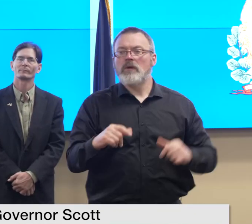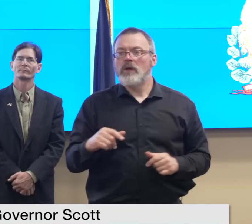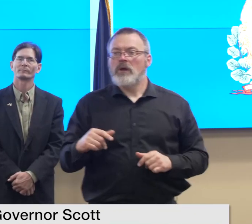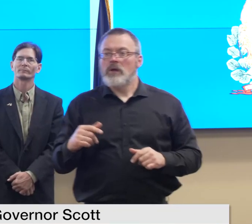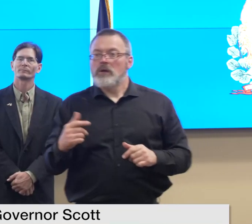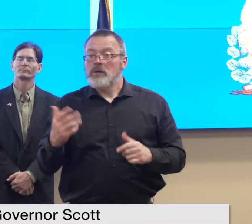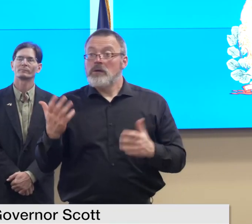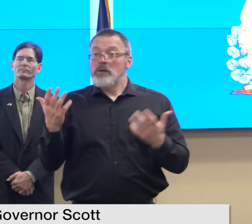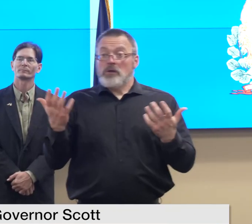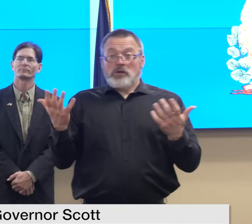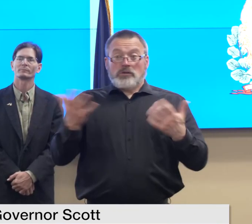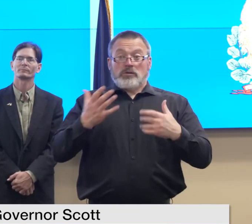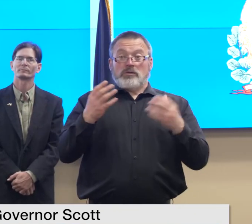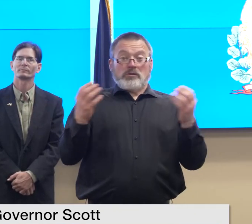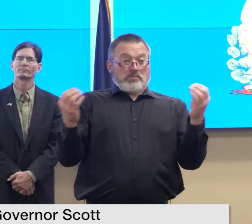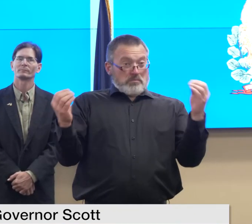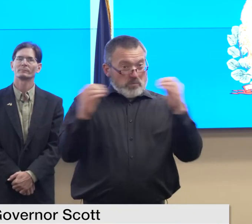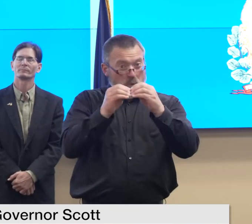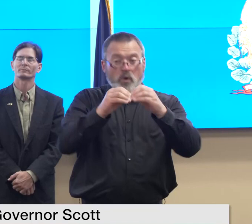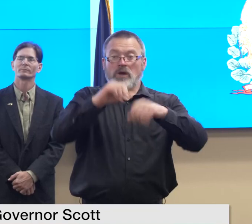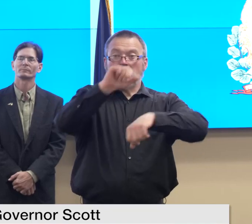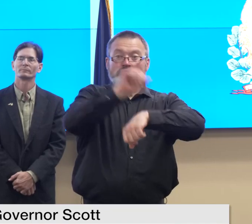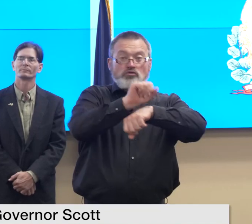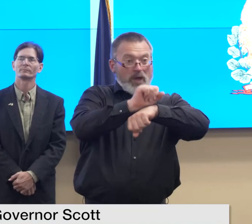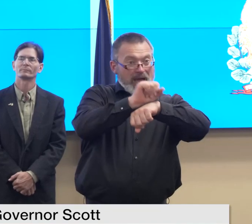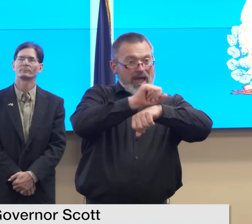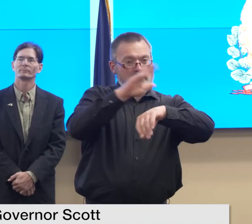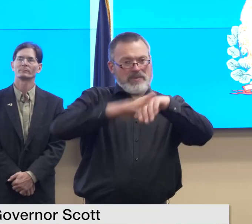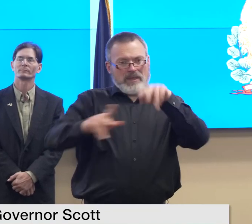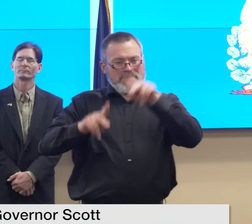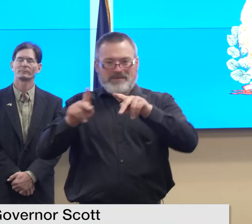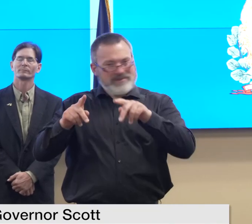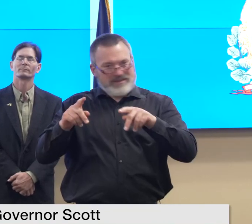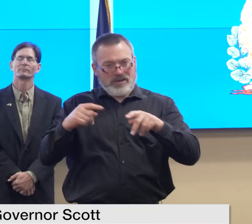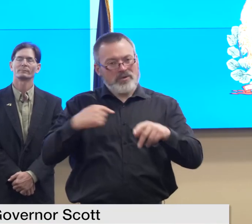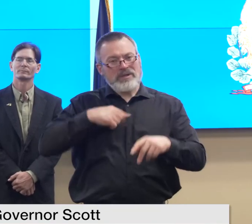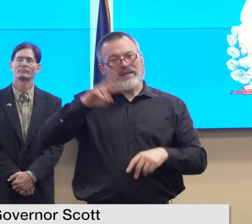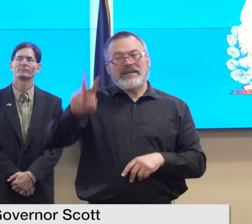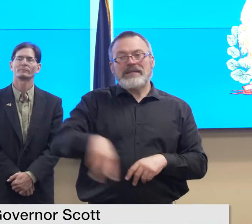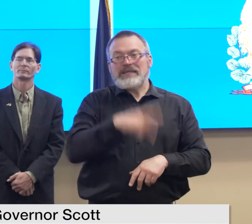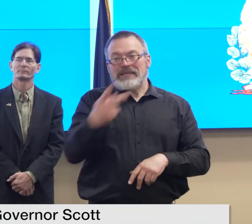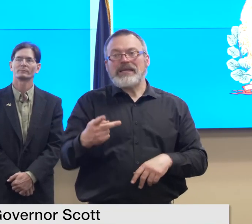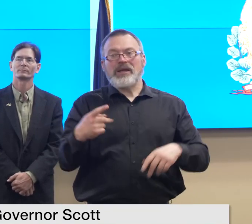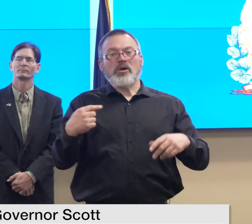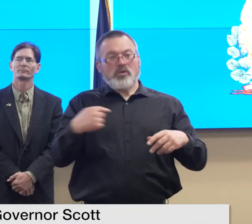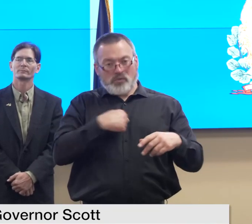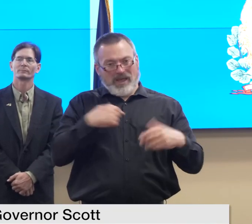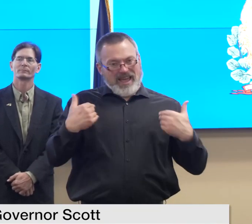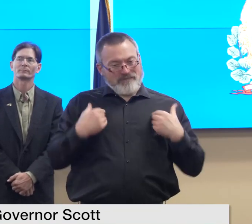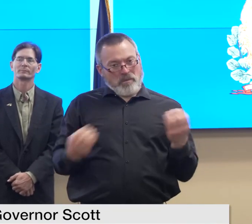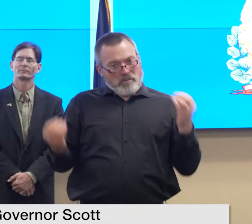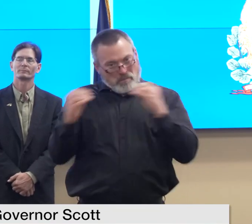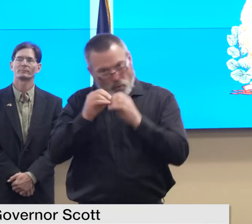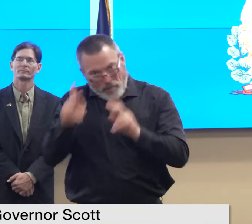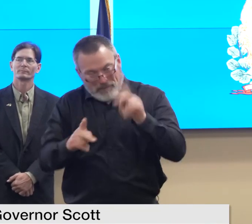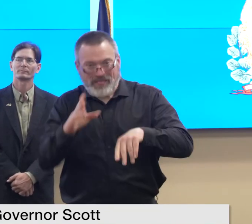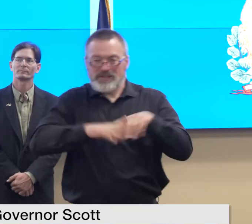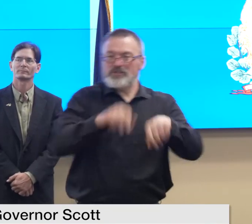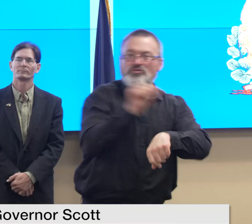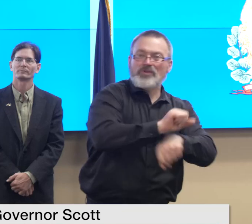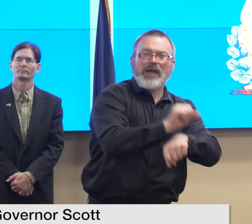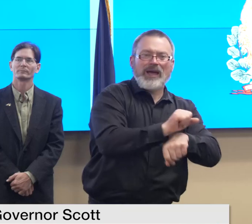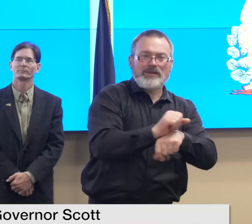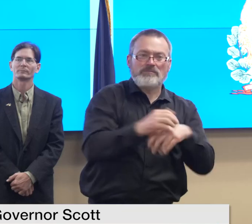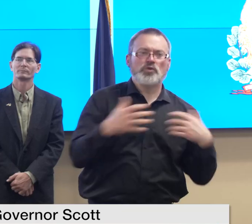and we have people to fill them workforce challenges still are a challenge for us so we'll